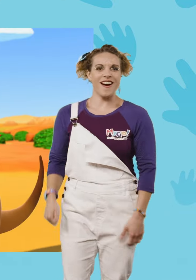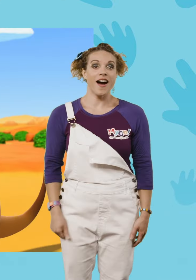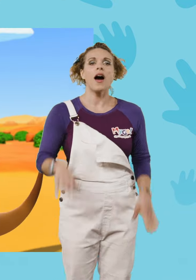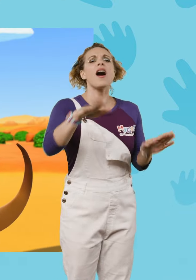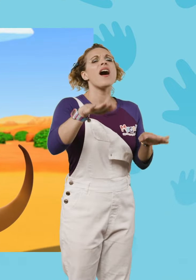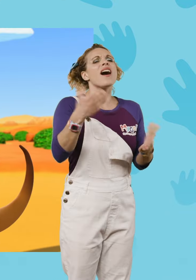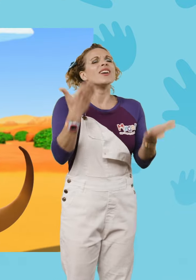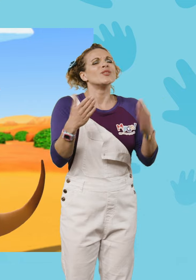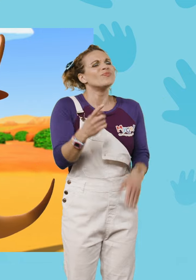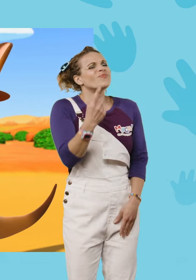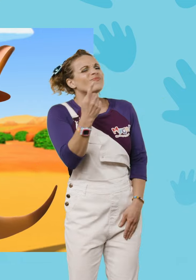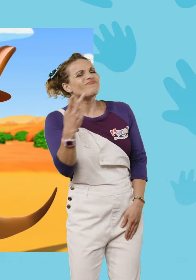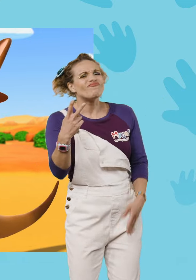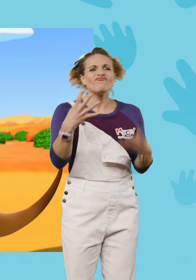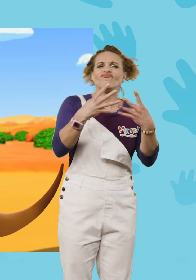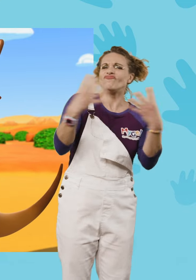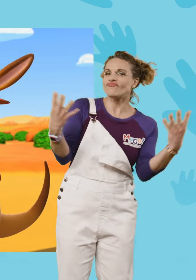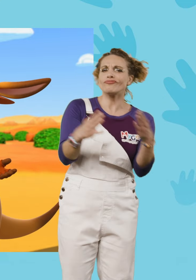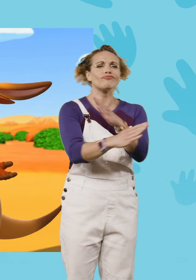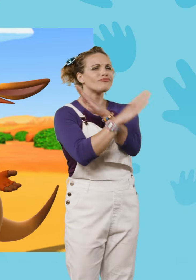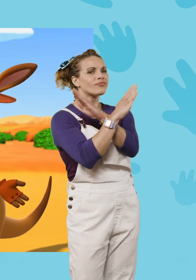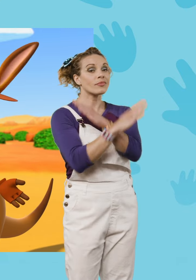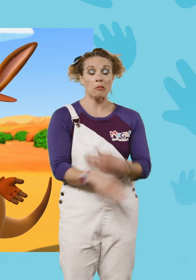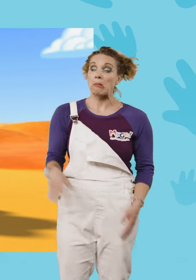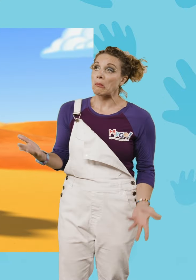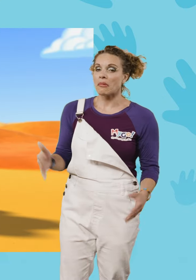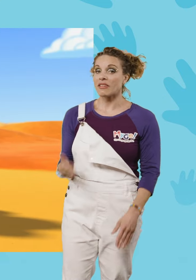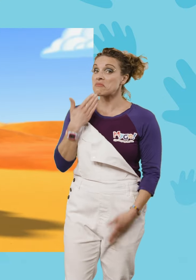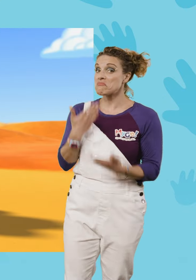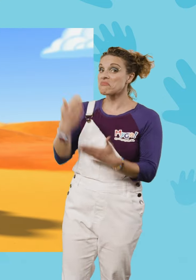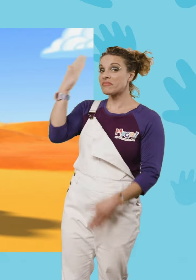By the way, there may be a fence or two in the way. Good to know.